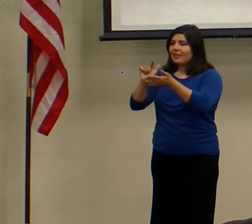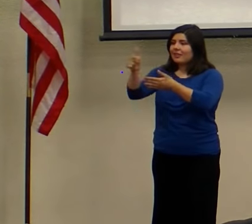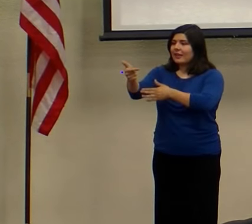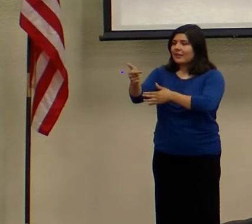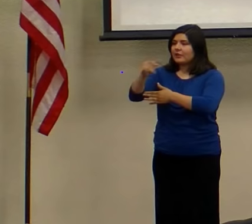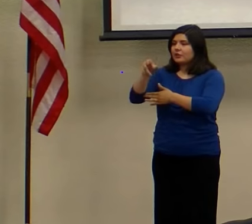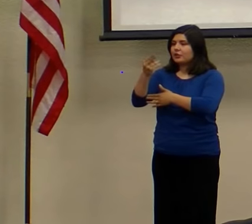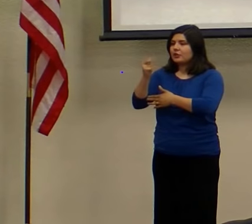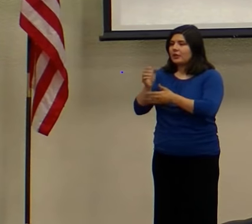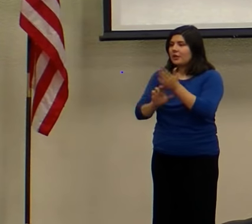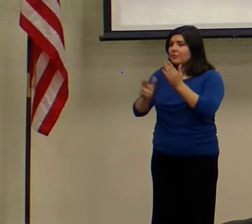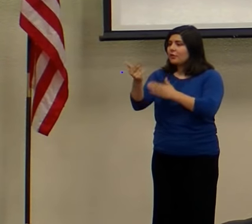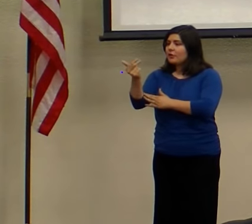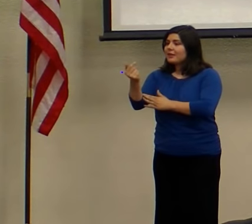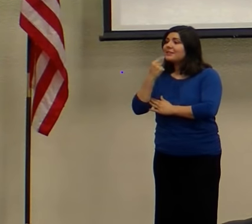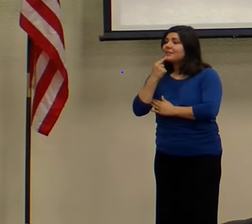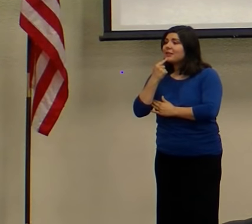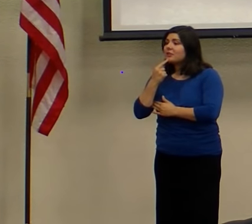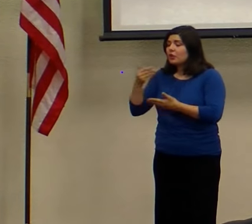a minute ago when he said,